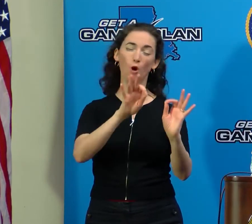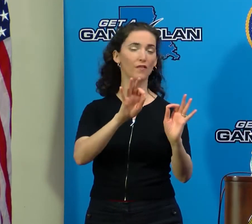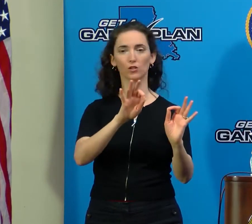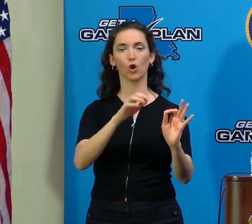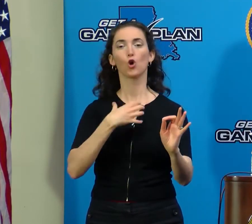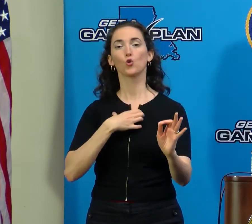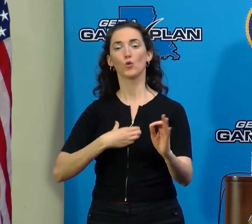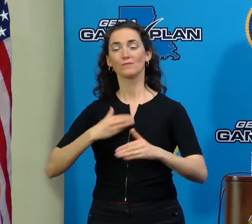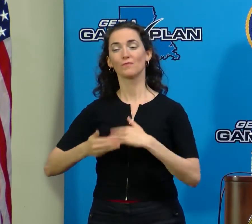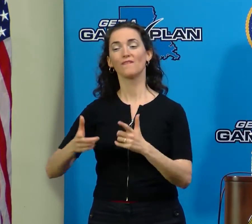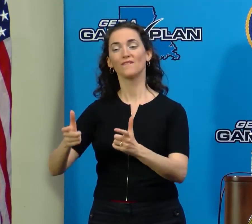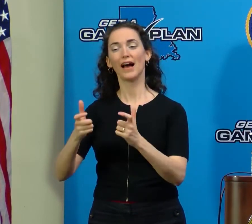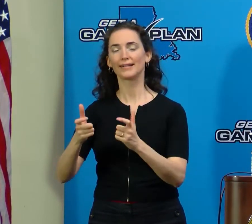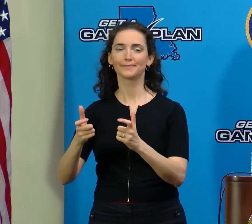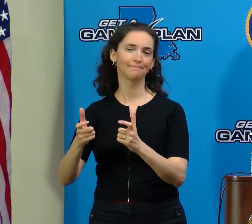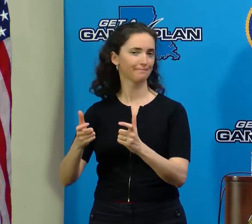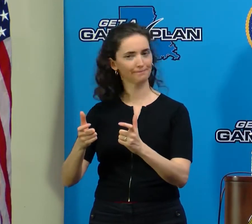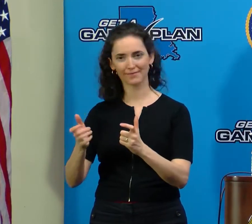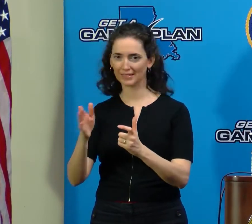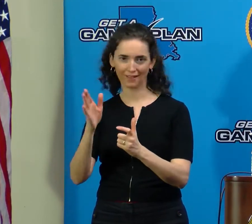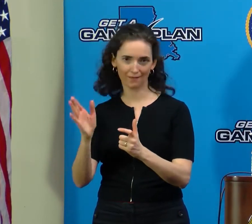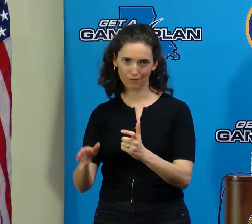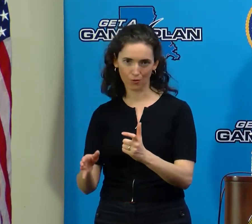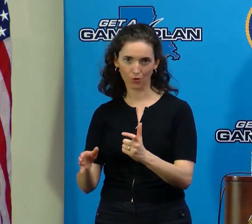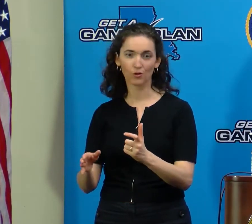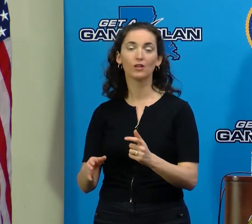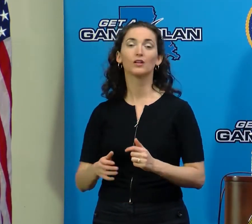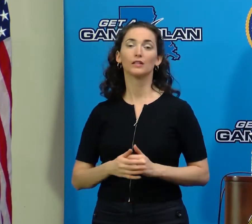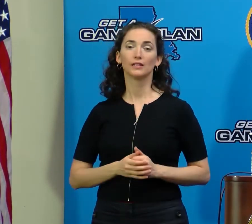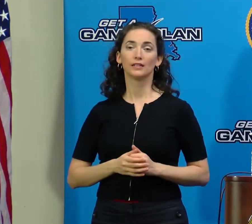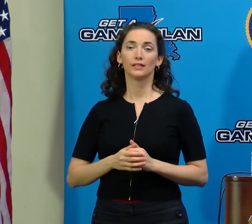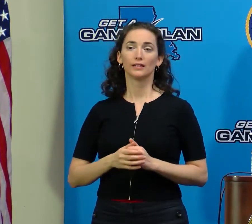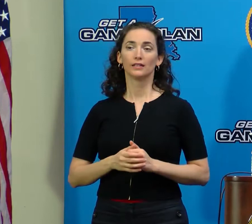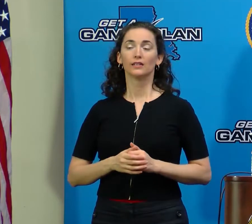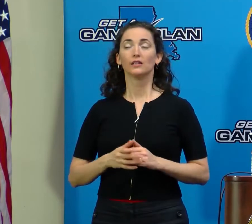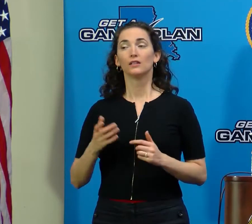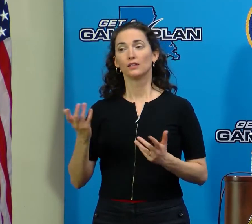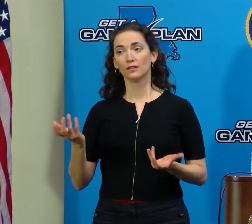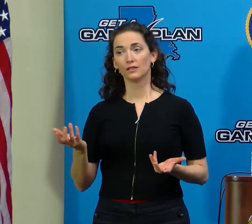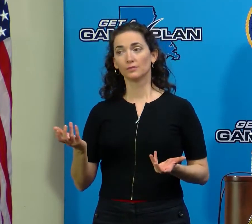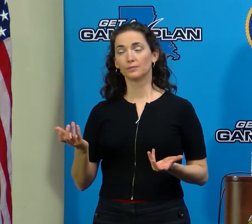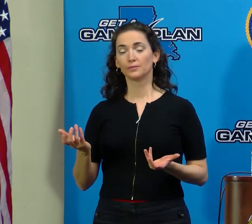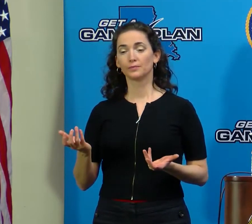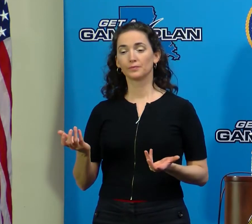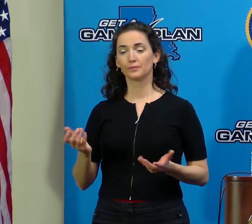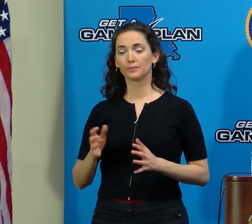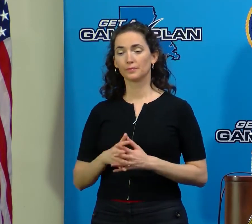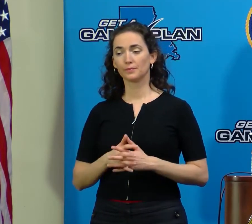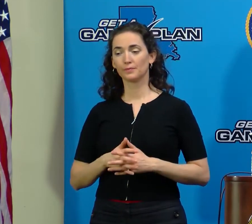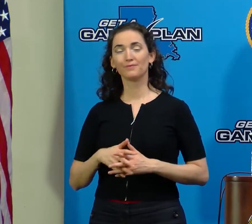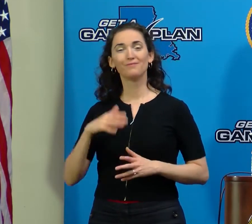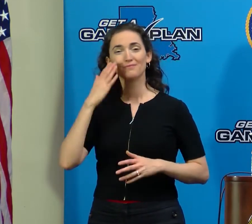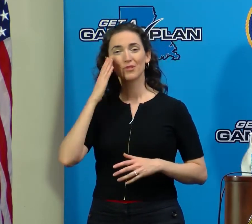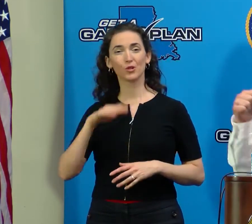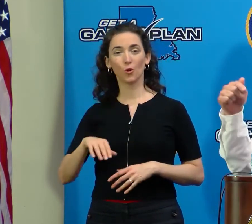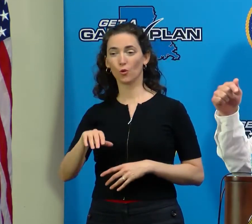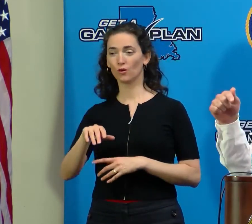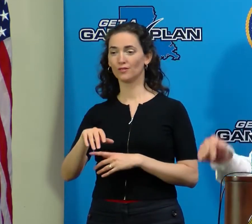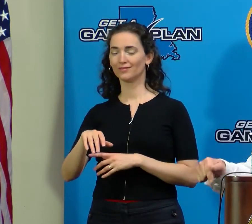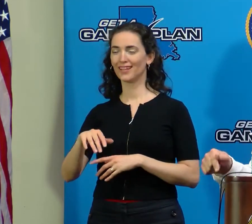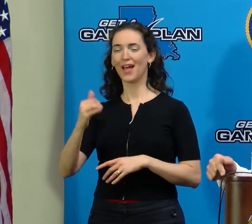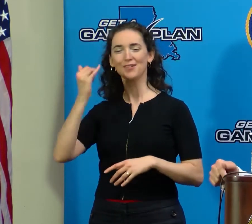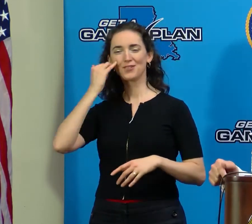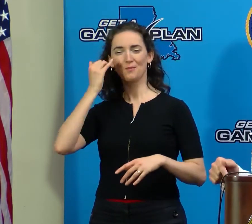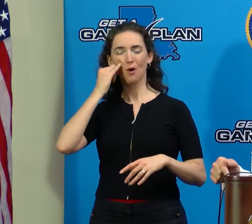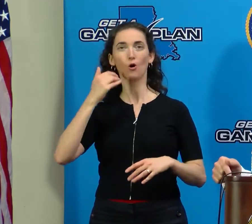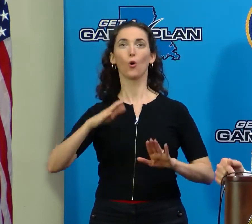it to happen, and it's a very little consolation to someone that the levees held up if, in fact,